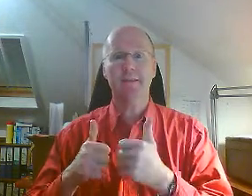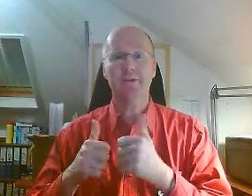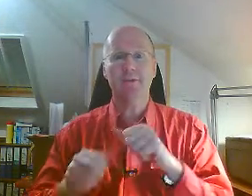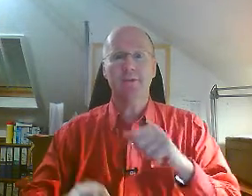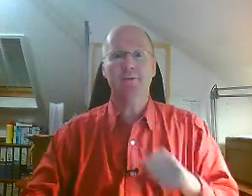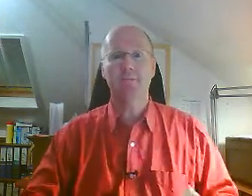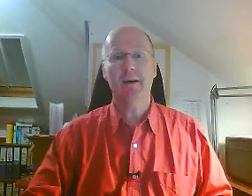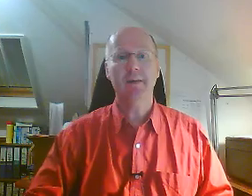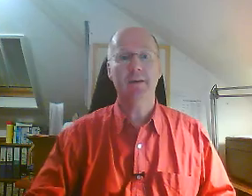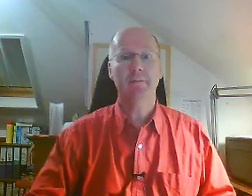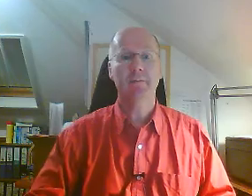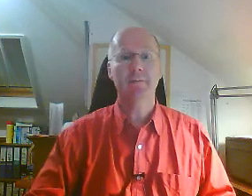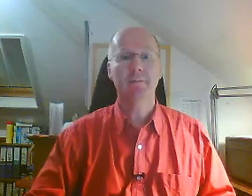see you soon. Bye for now. Bye.